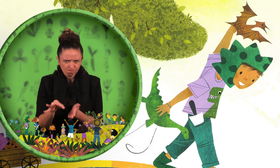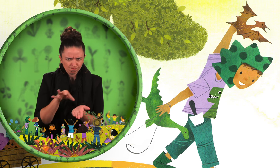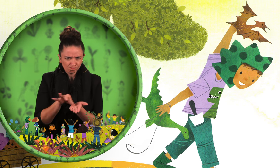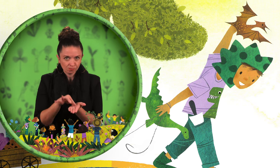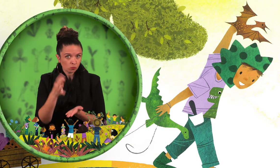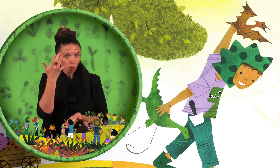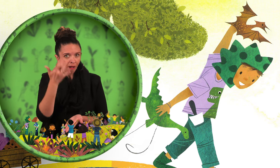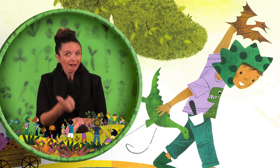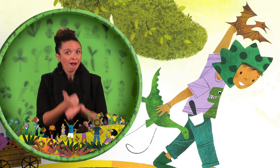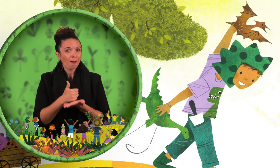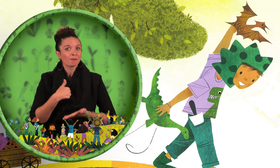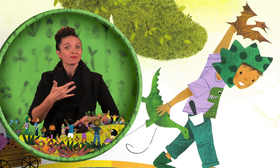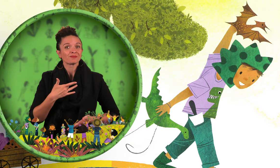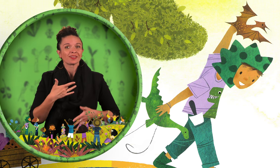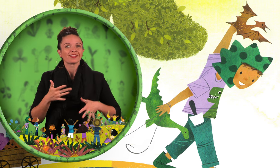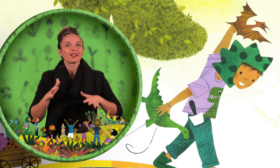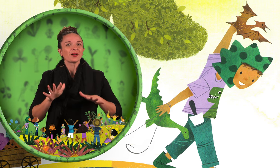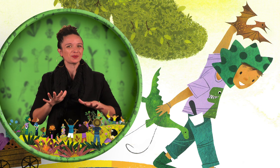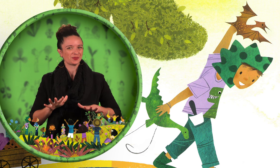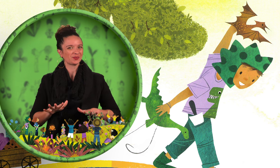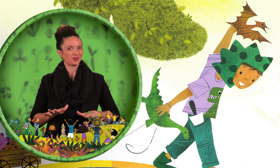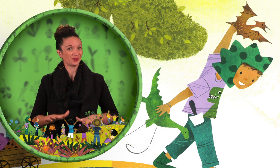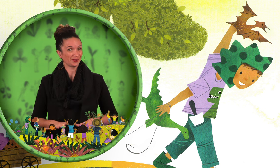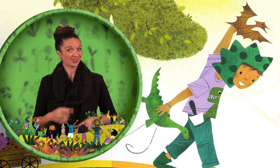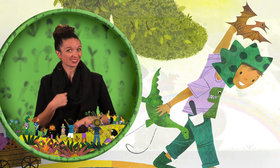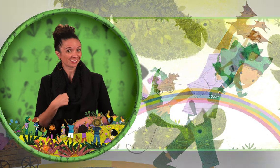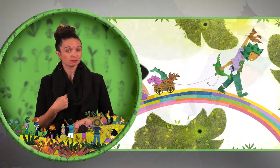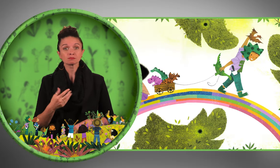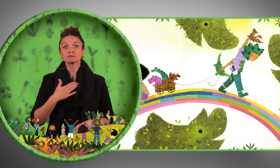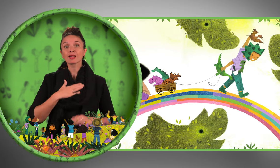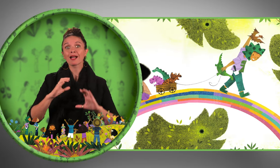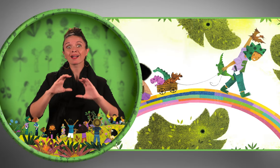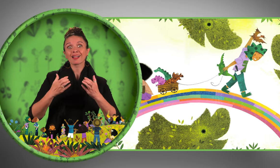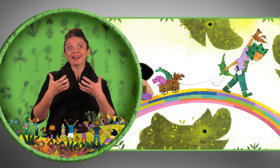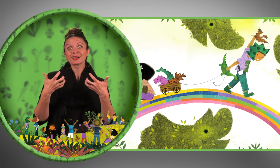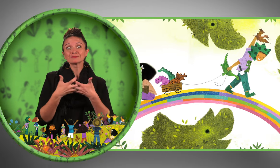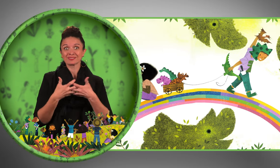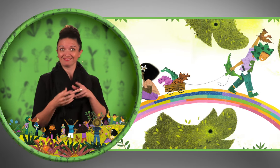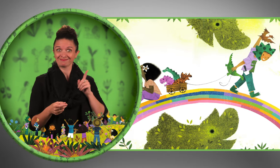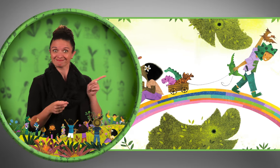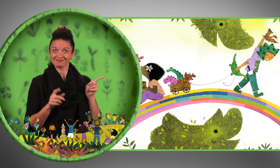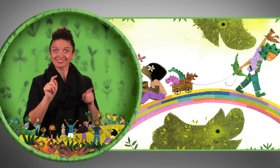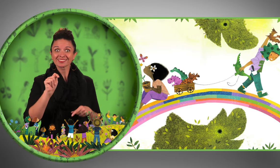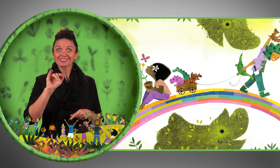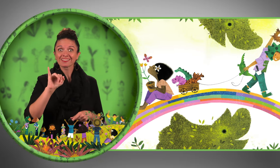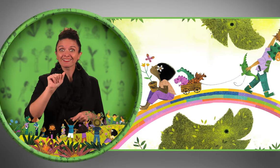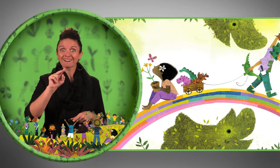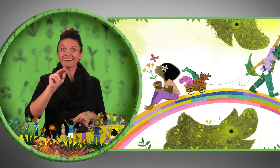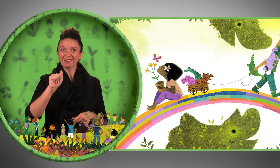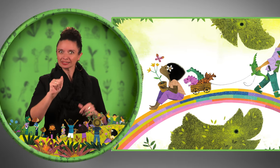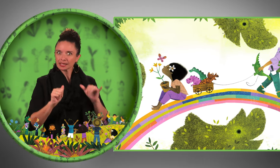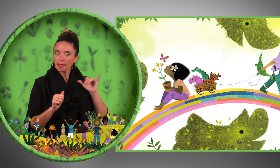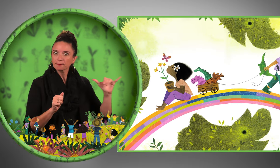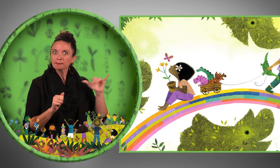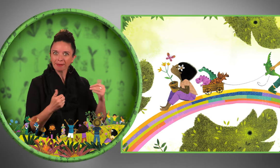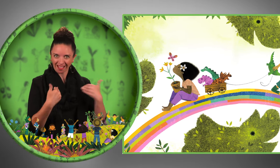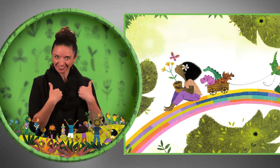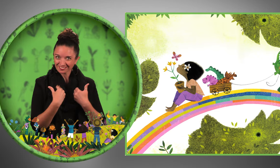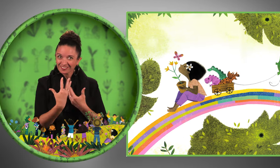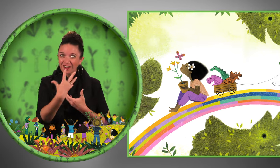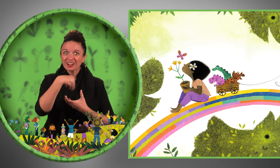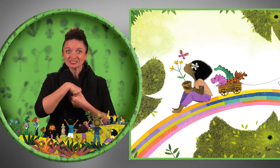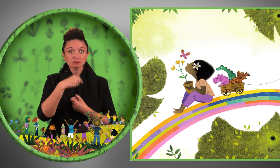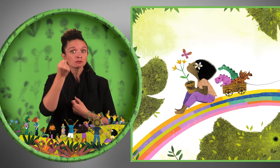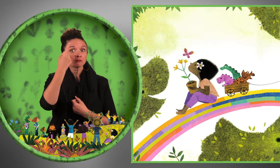makes me feel calm. My classmate, Tiana, also has autism, but it's different for her.